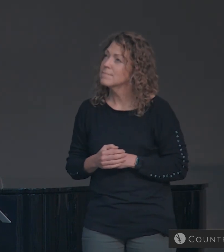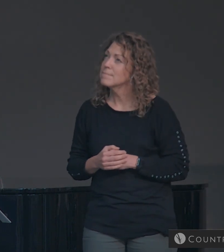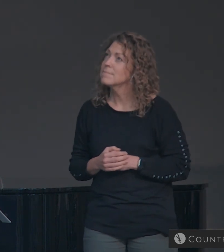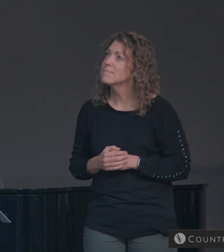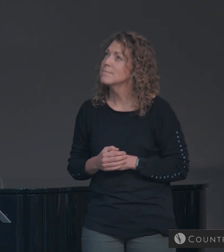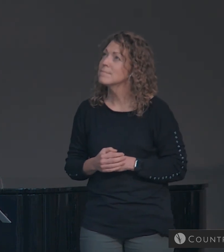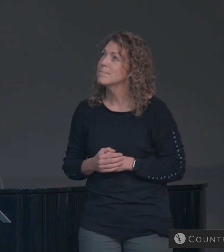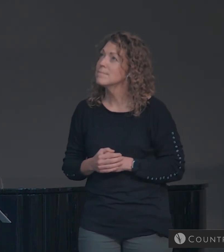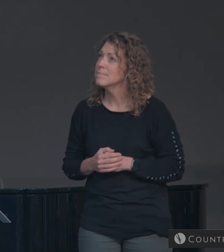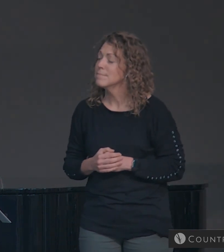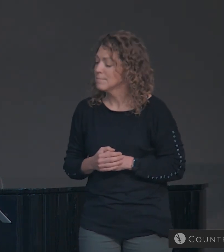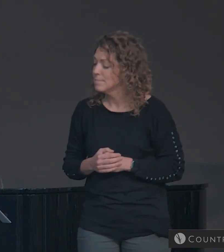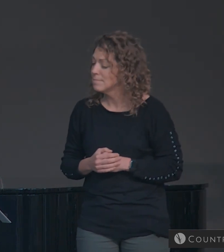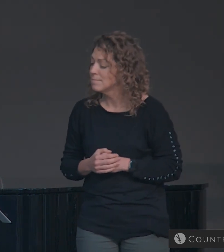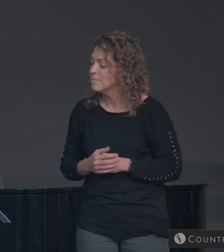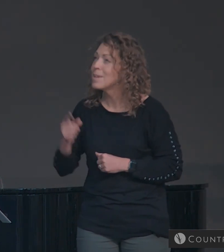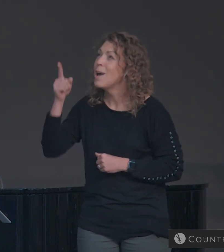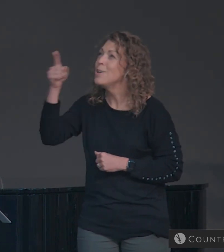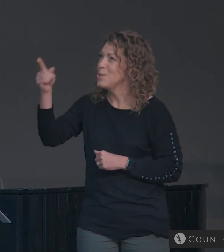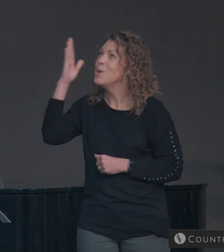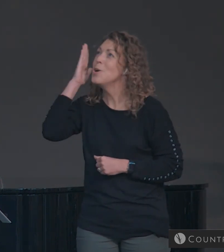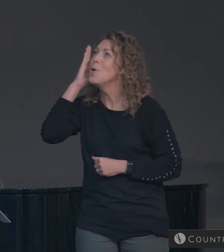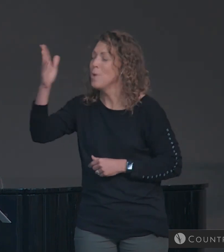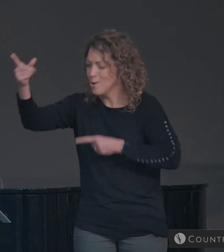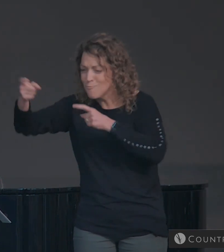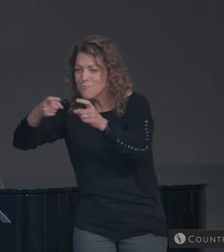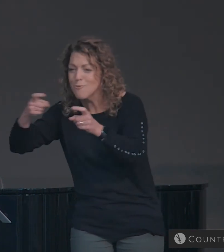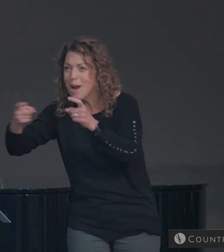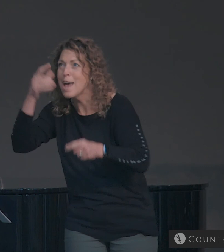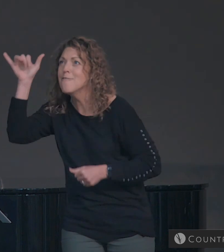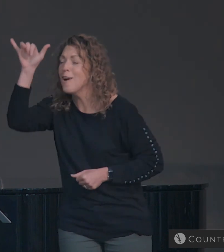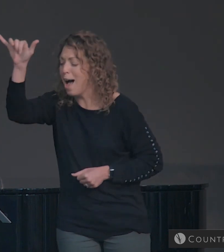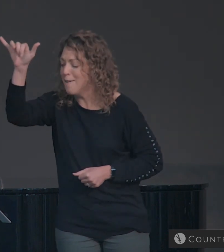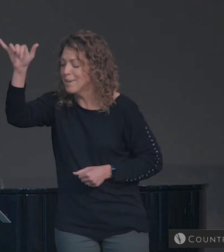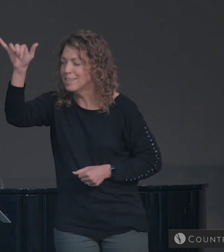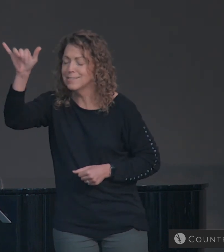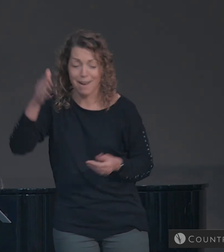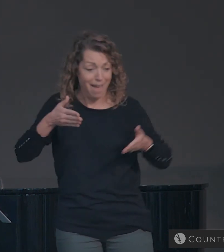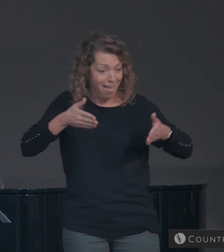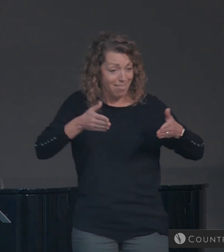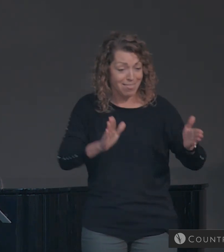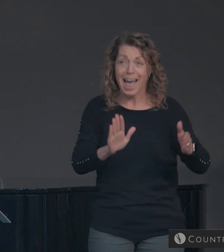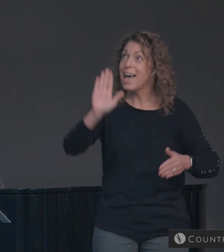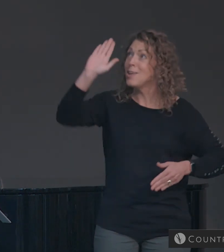You will reign forever You